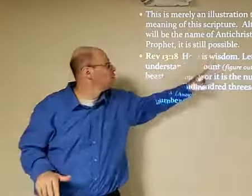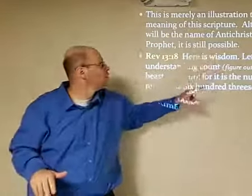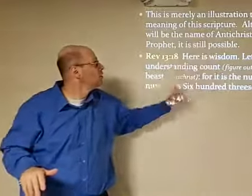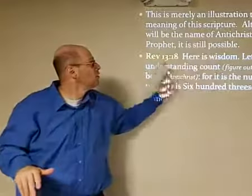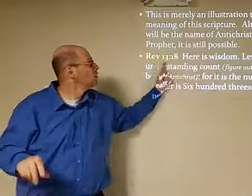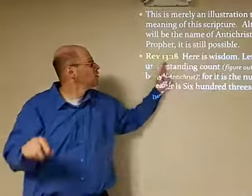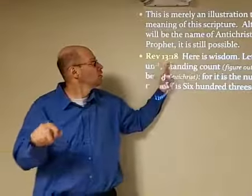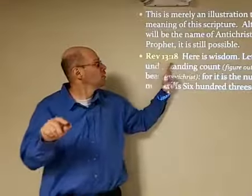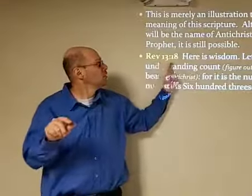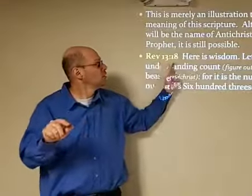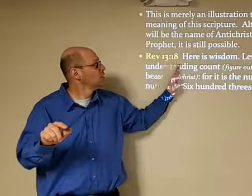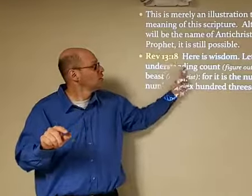we don't know